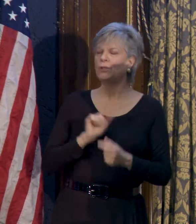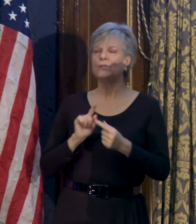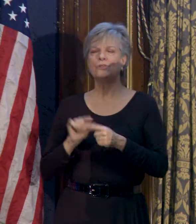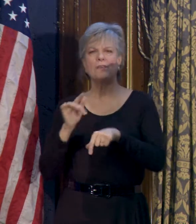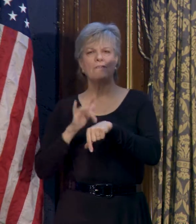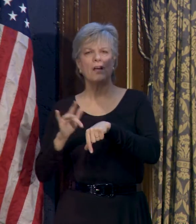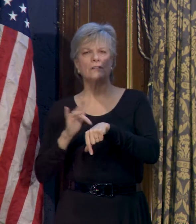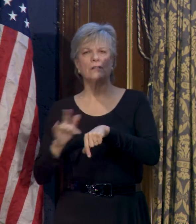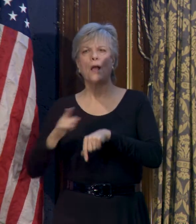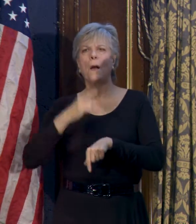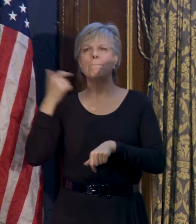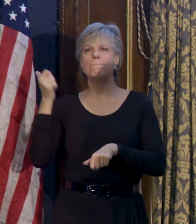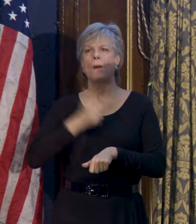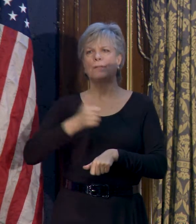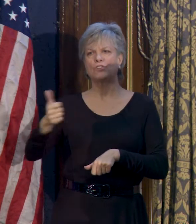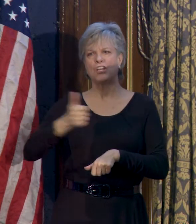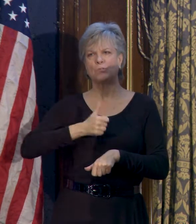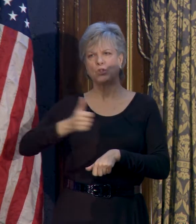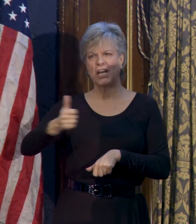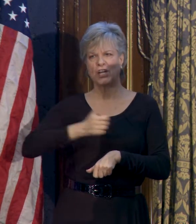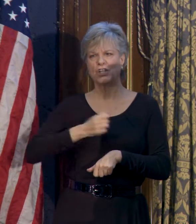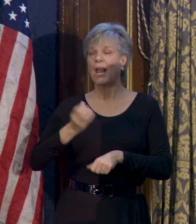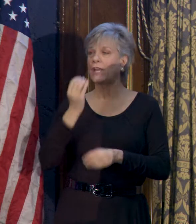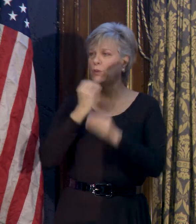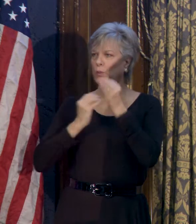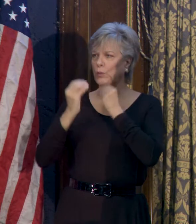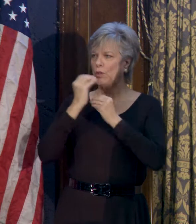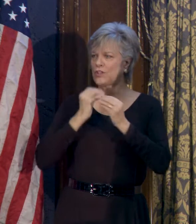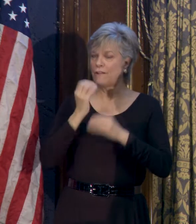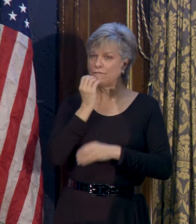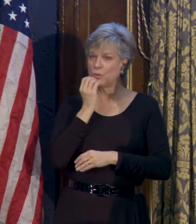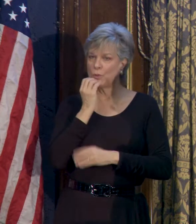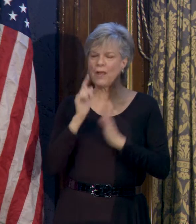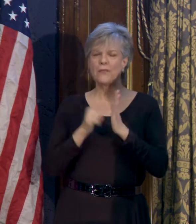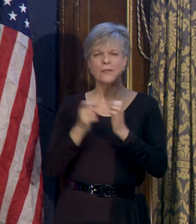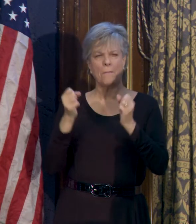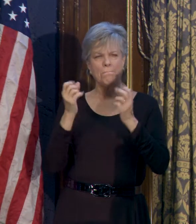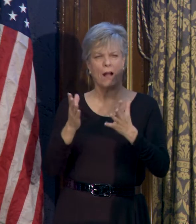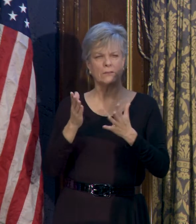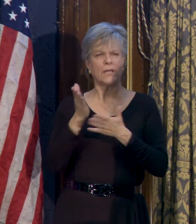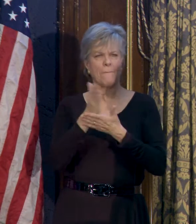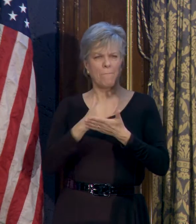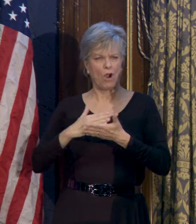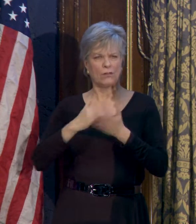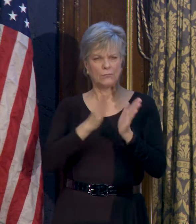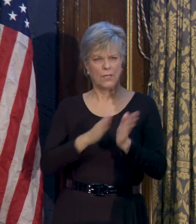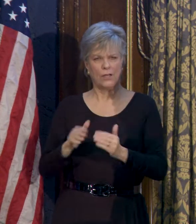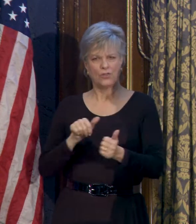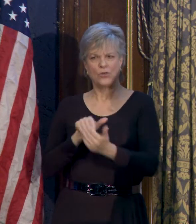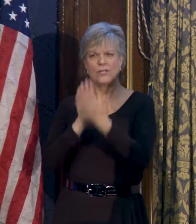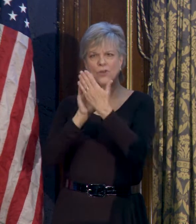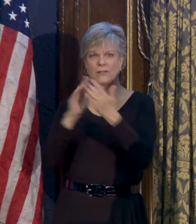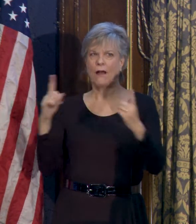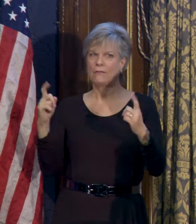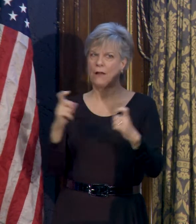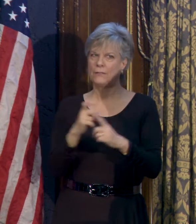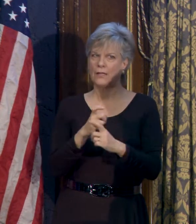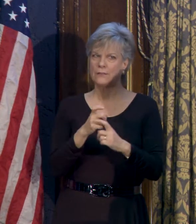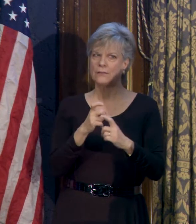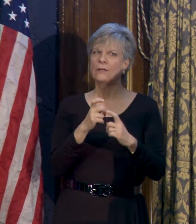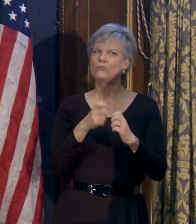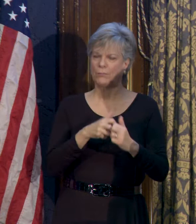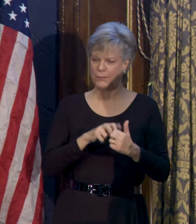availability of public transportation and nutritional food, this is a multifaceted plan to address a complex problem.